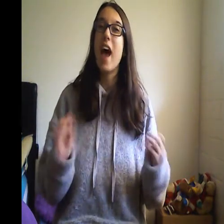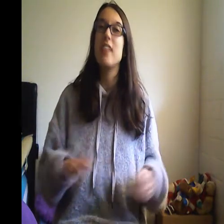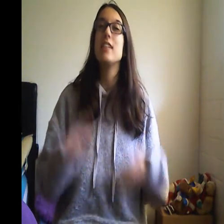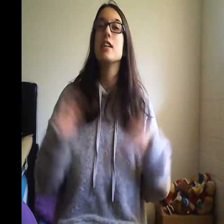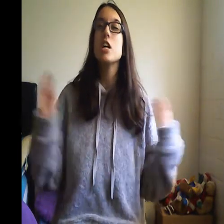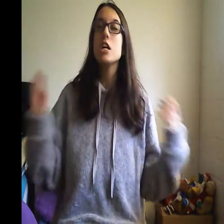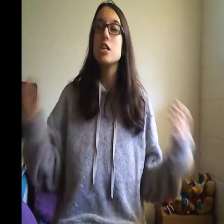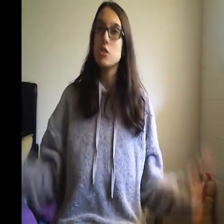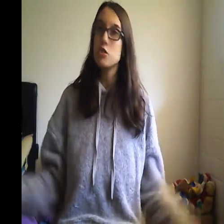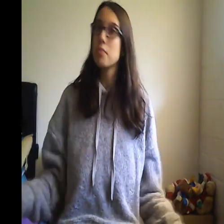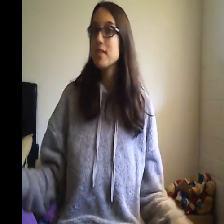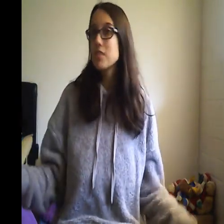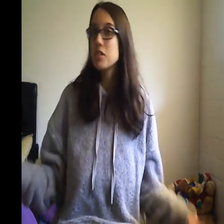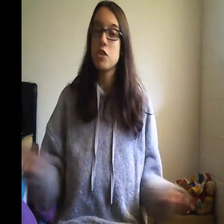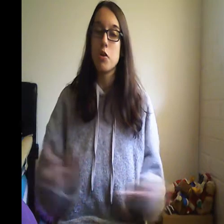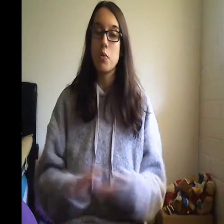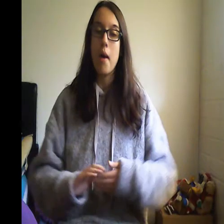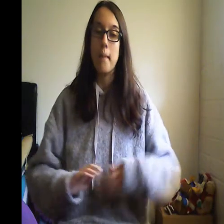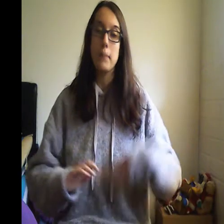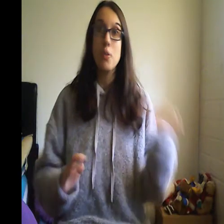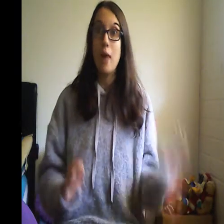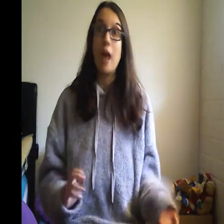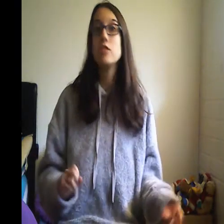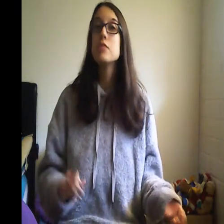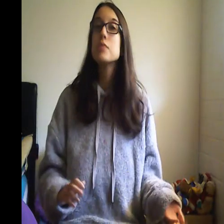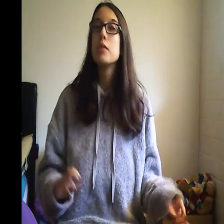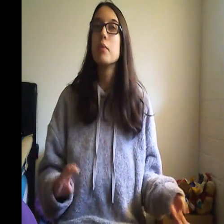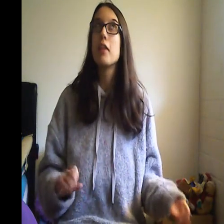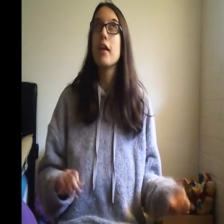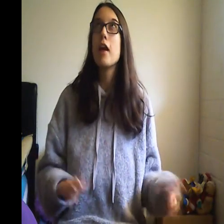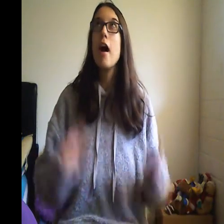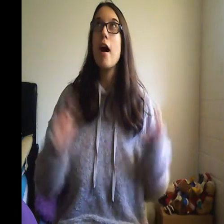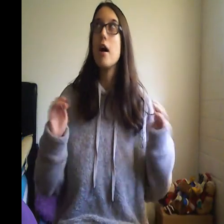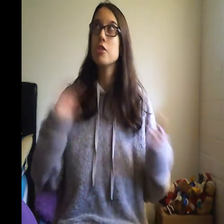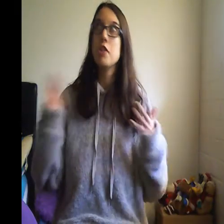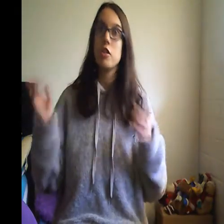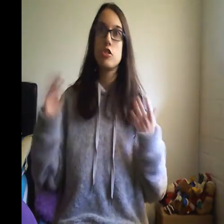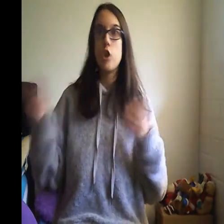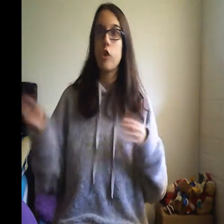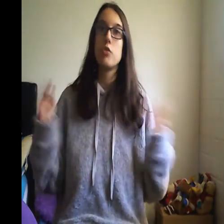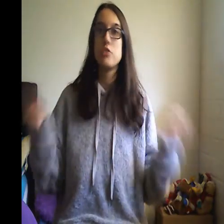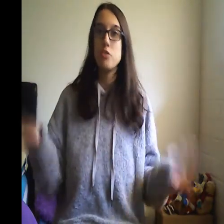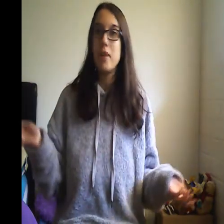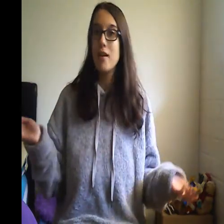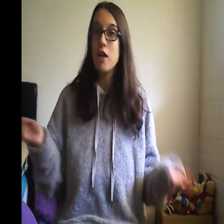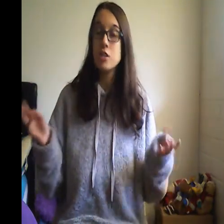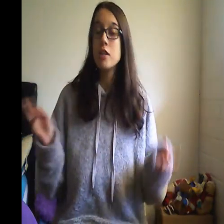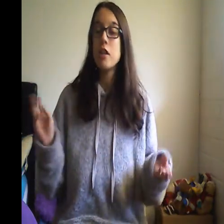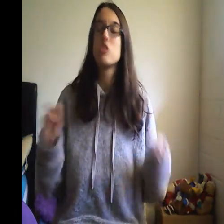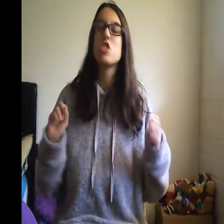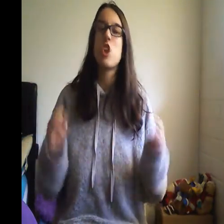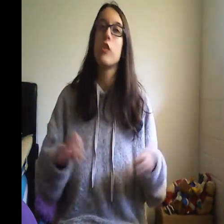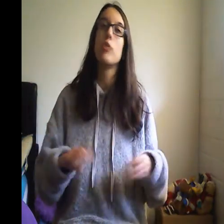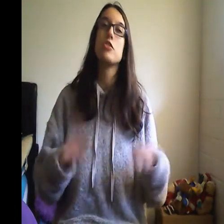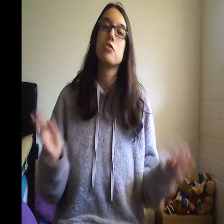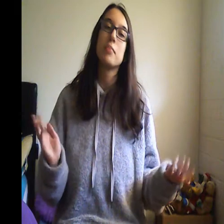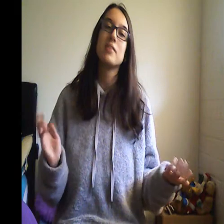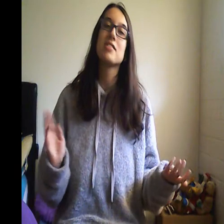toothpaste so um you don't have to use it with like another charcoal toothpaste another charcoal toothpaste so